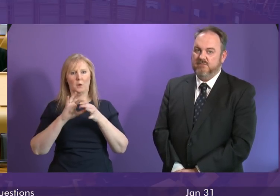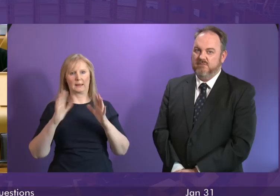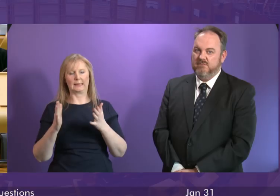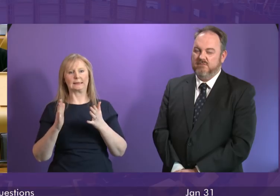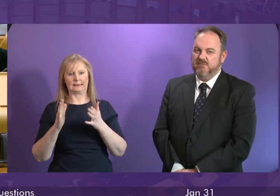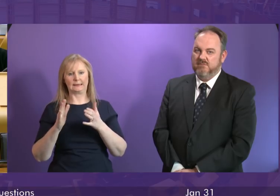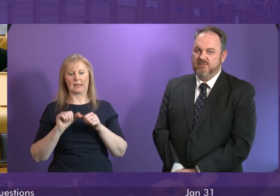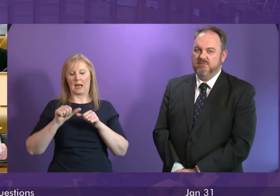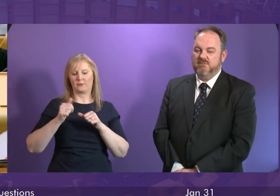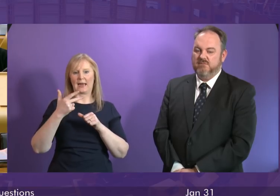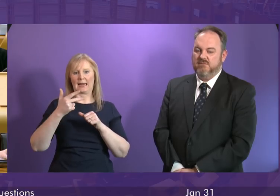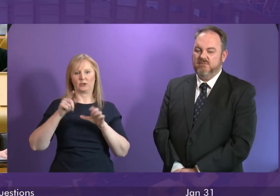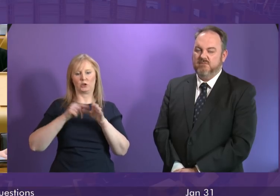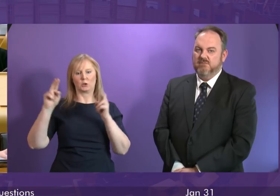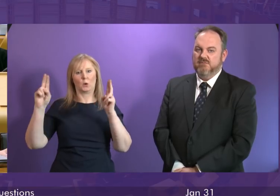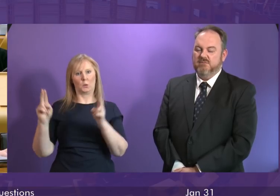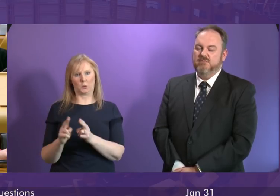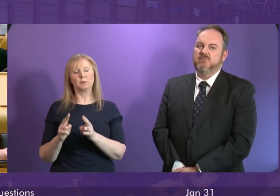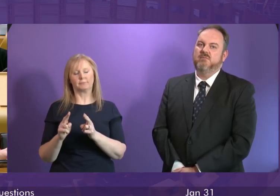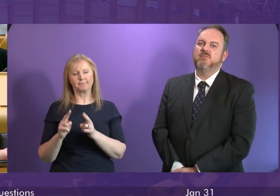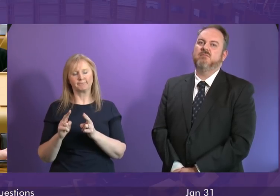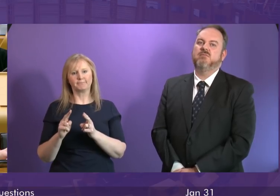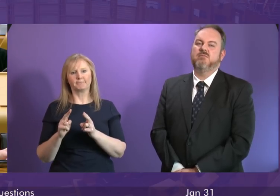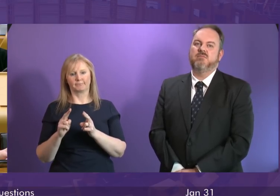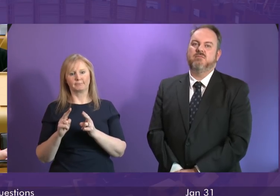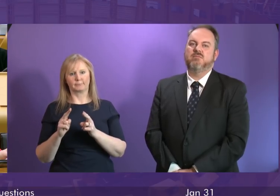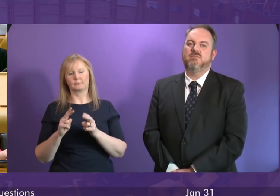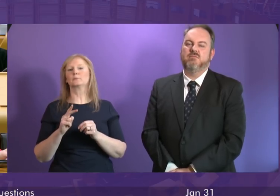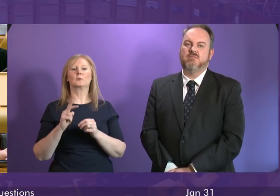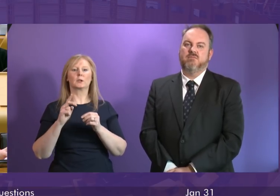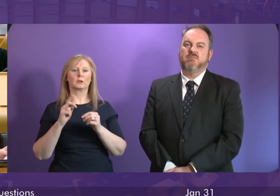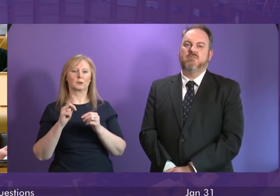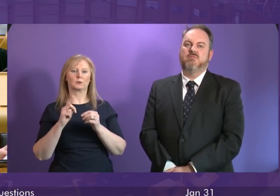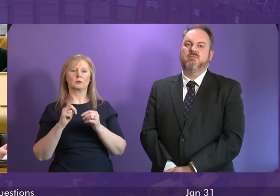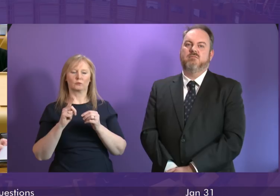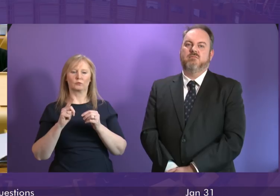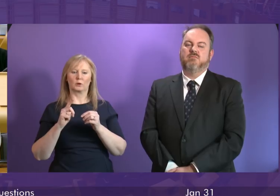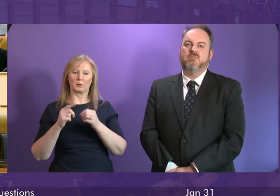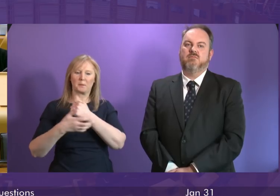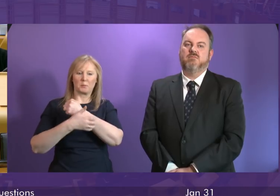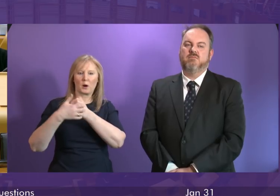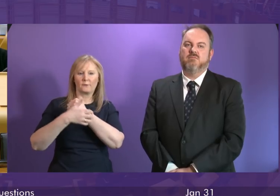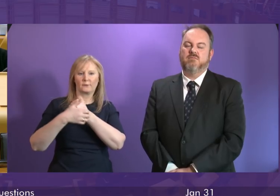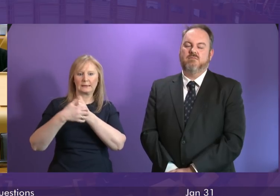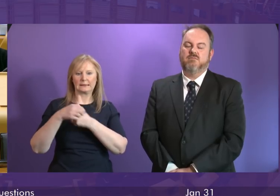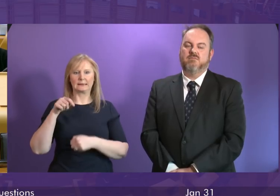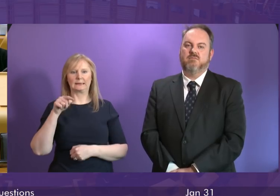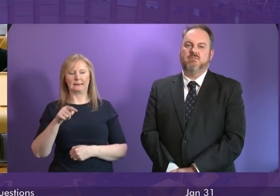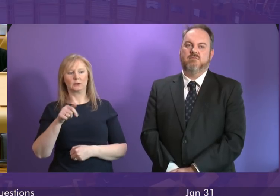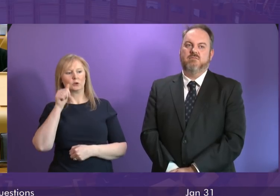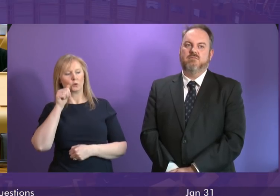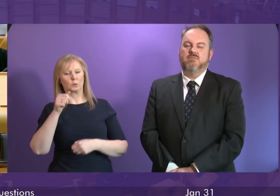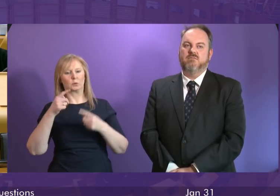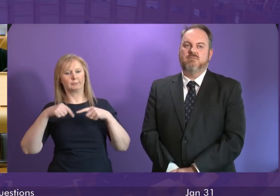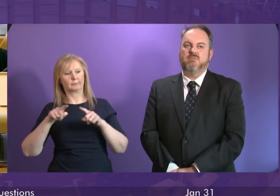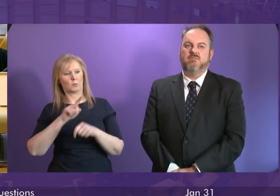decline everybody including the UN special rapporteur on poverty knows that that is largely